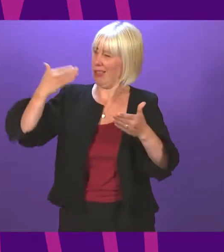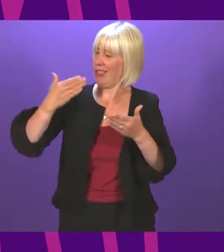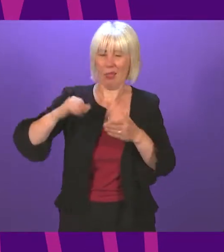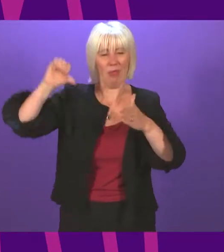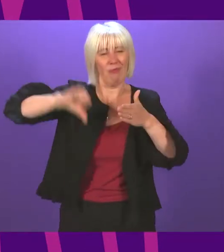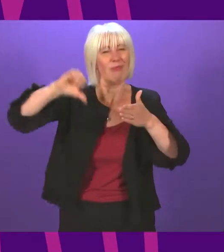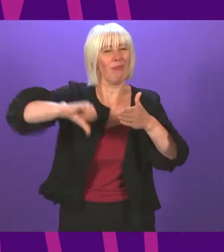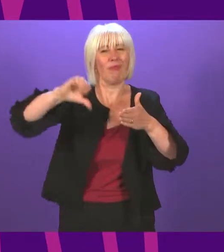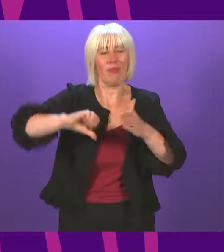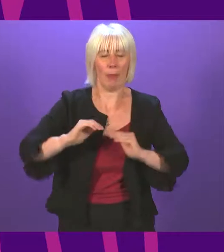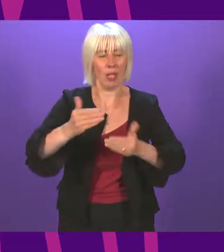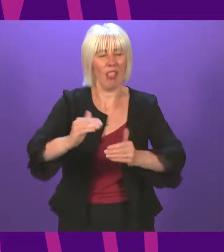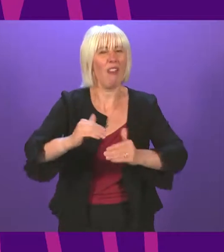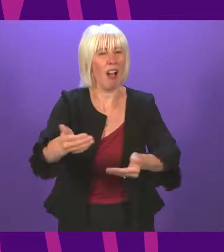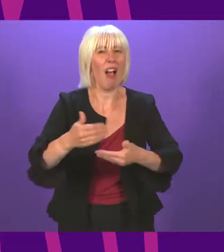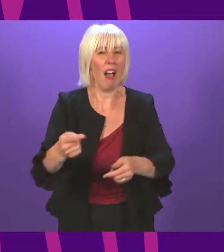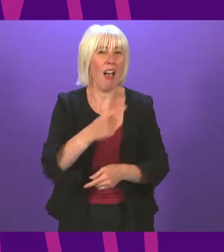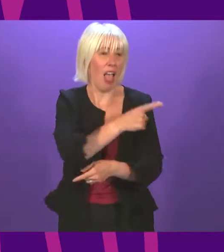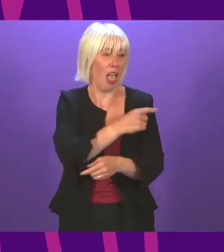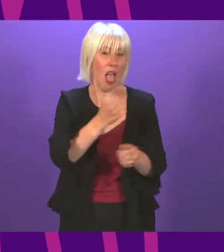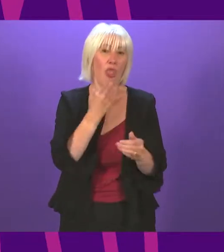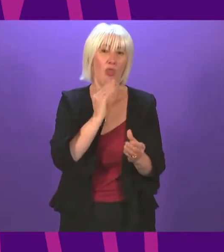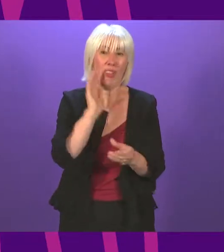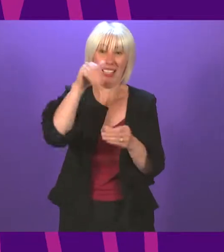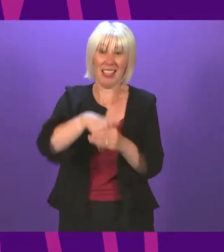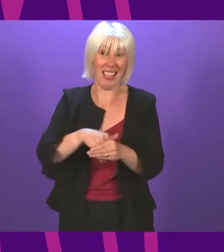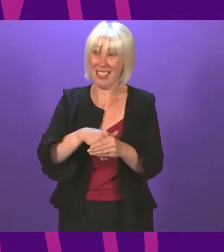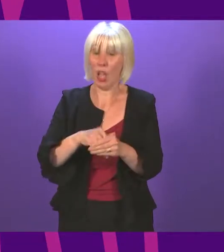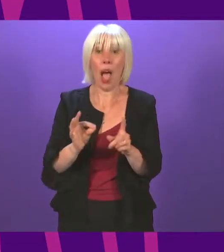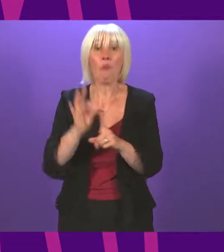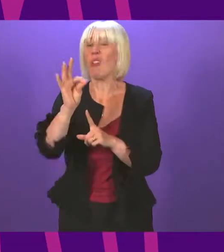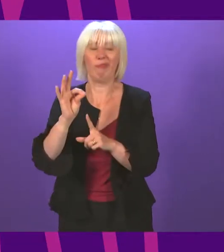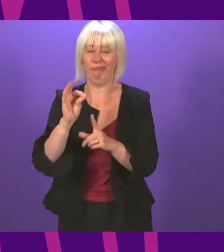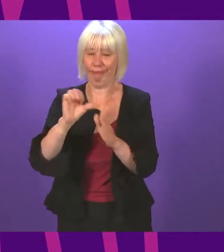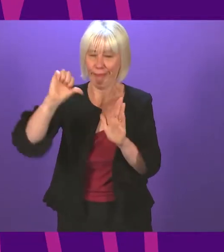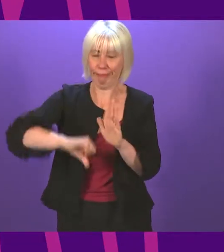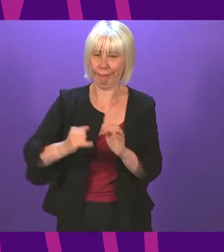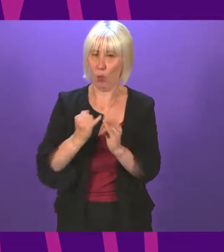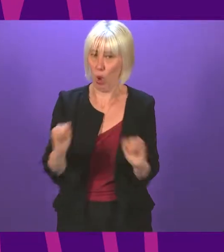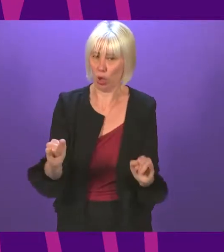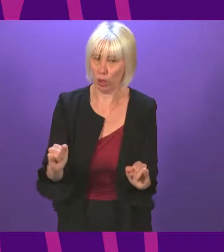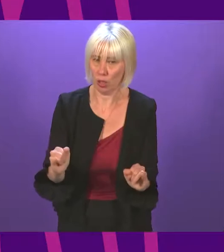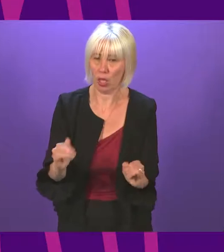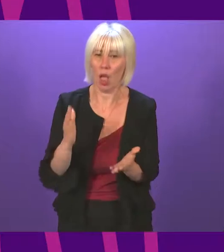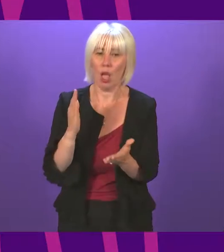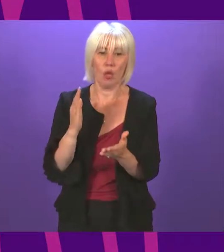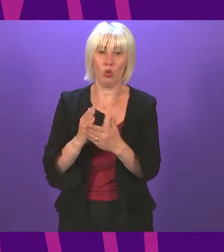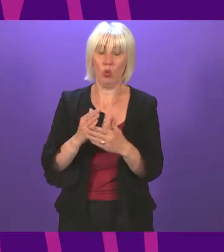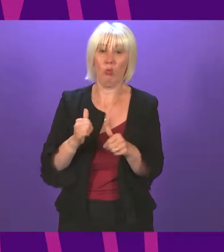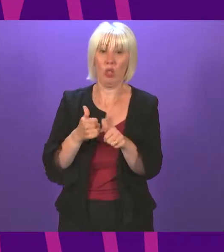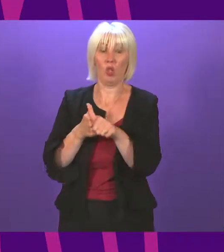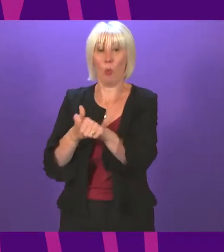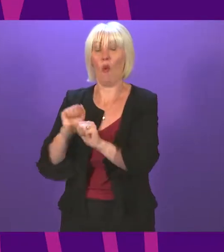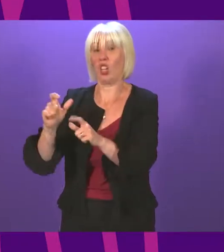addition of the Greens to this administration will only make matters worse. I support the amendment in the name of Douglas Ross.